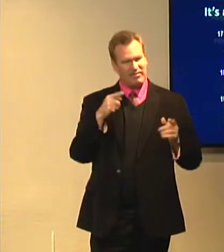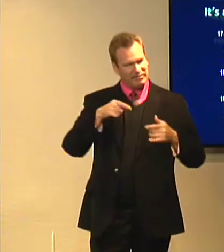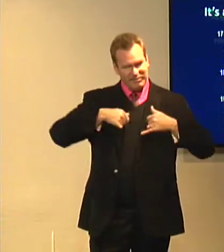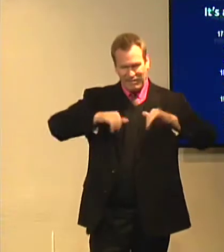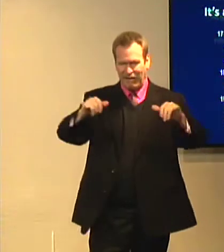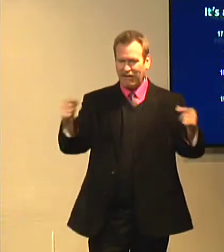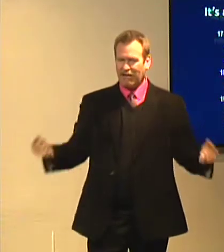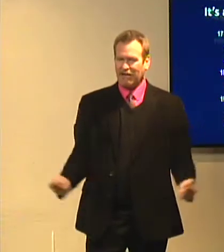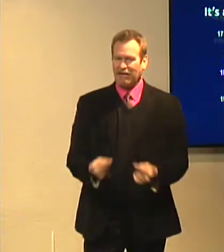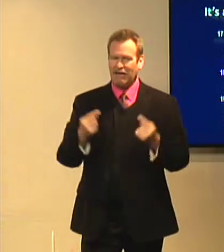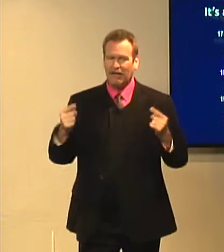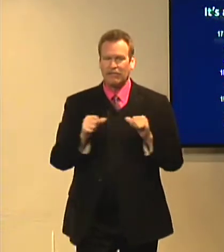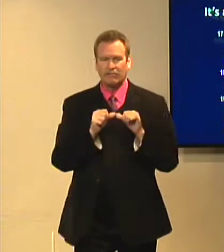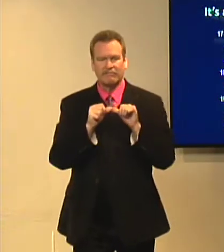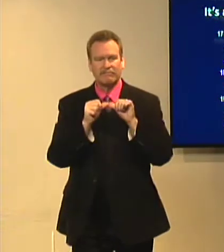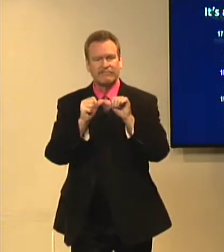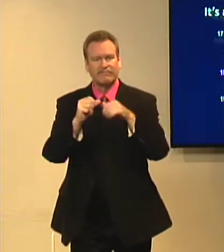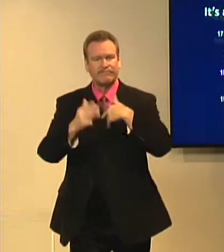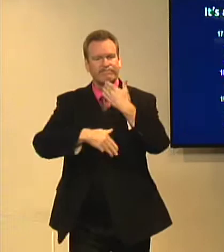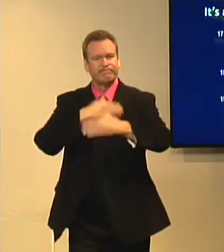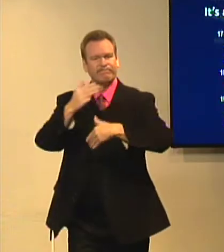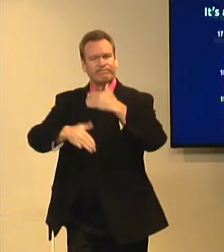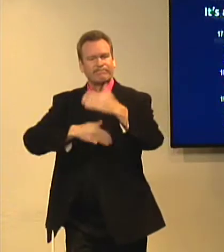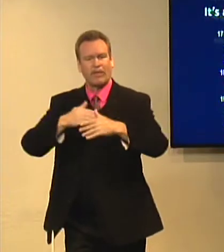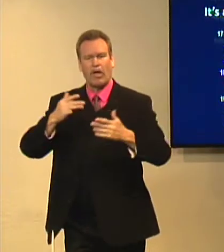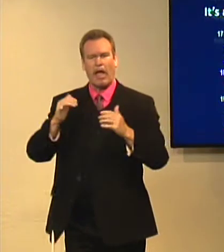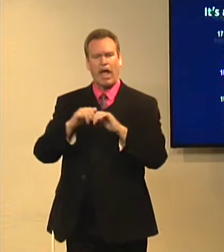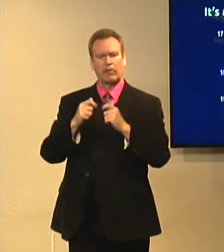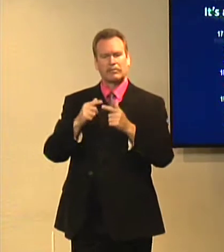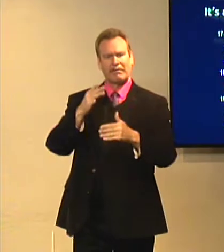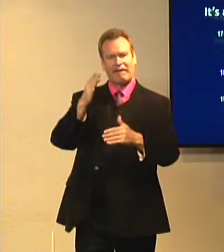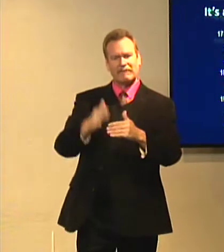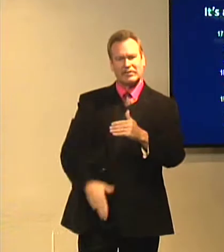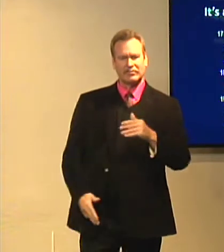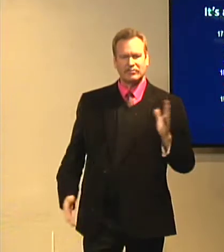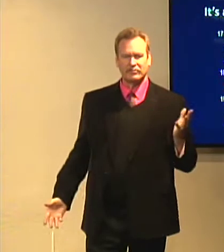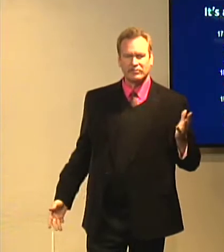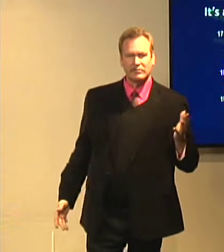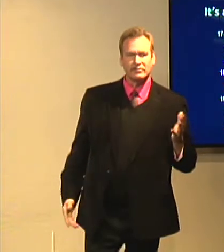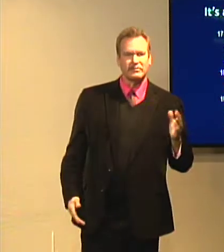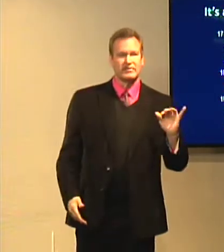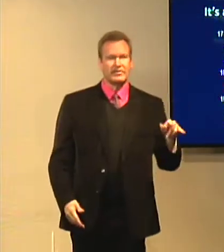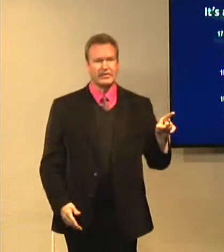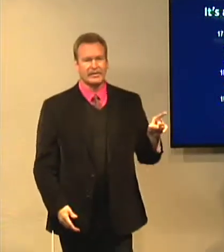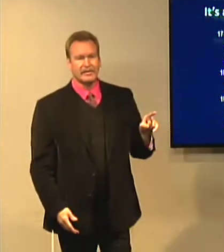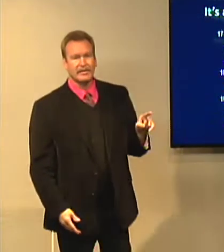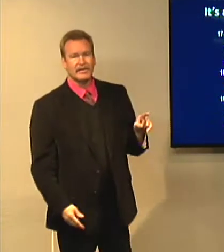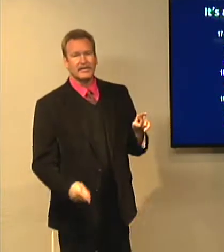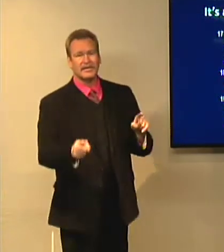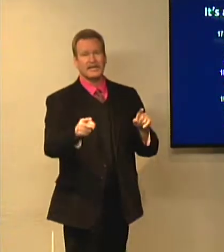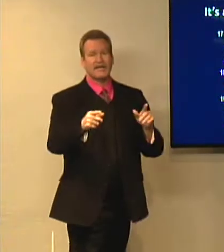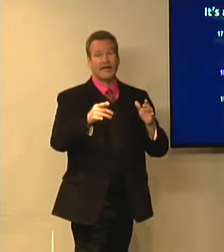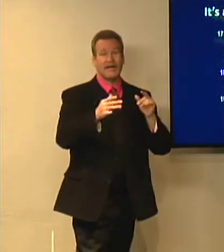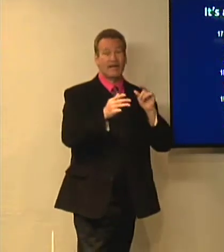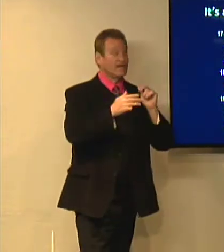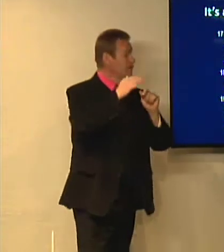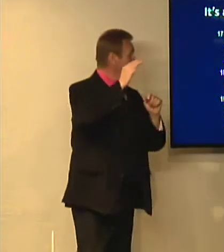the resurrection of Jesus Christ, it means you are still stuck in your sin. There's no end to it without Christ's resurrection. It